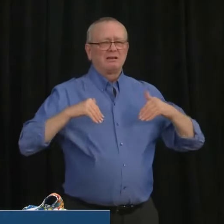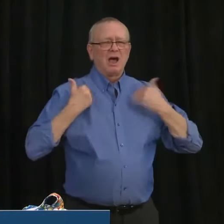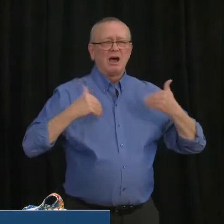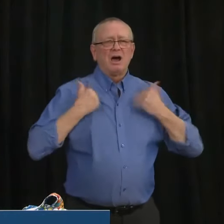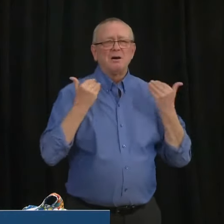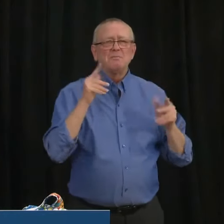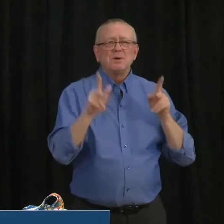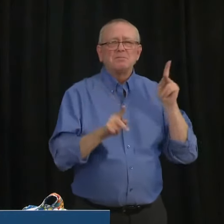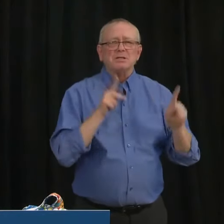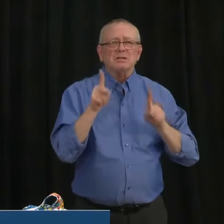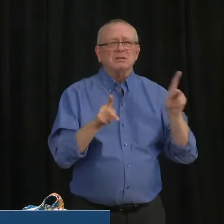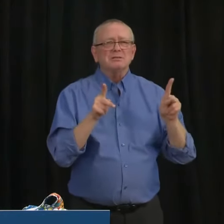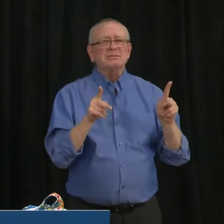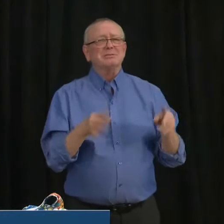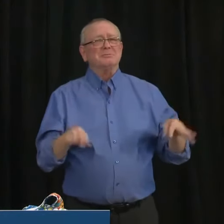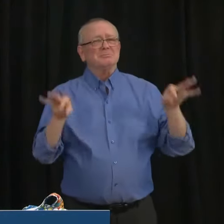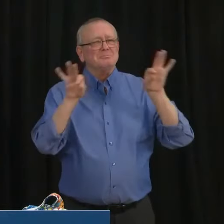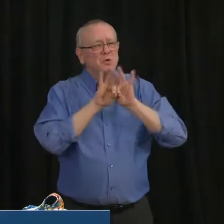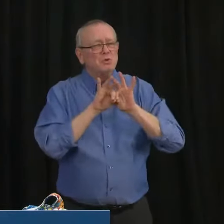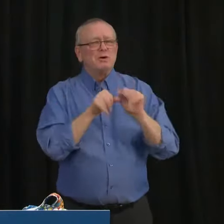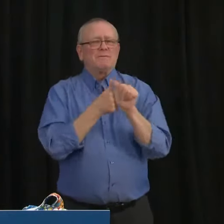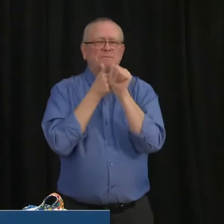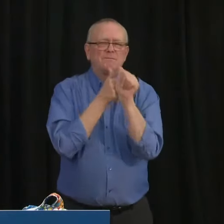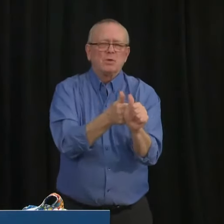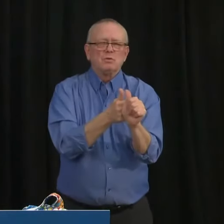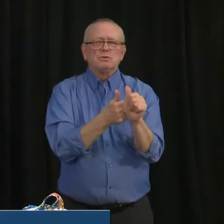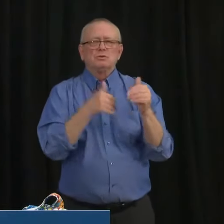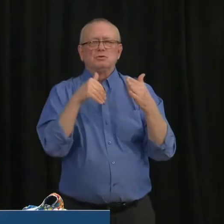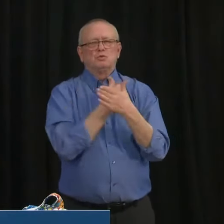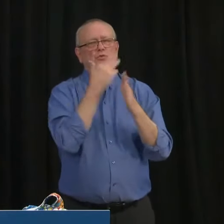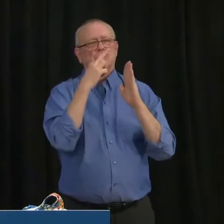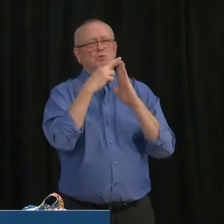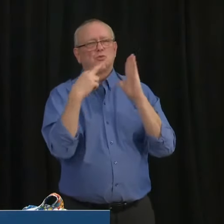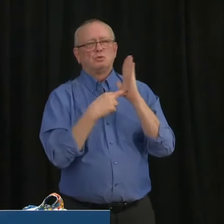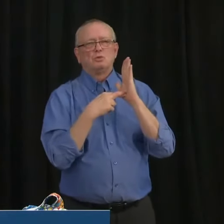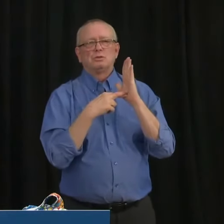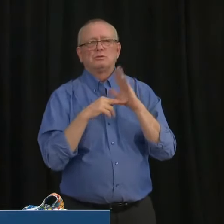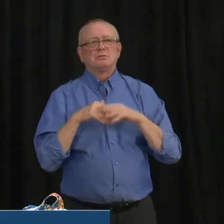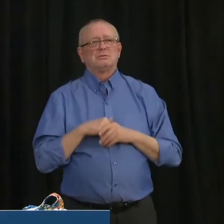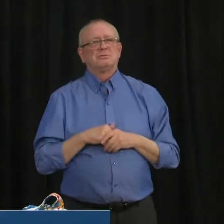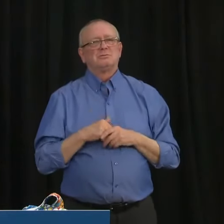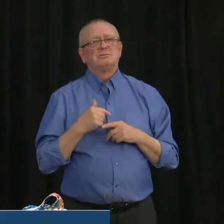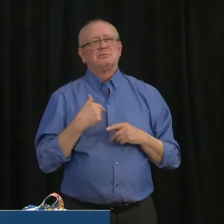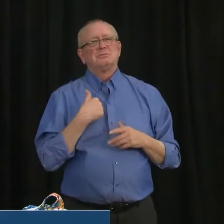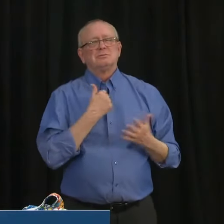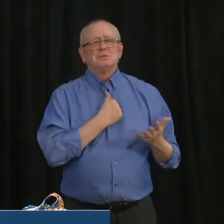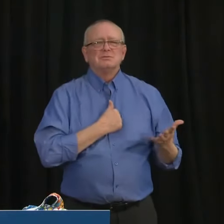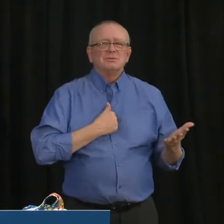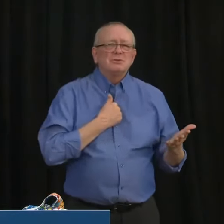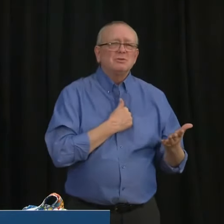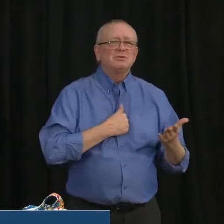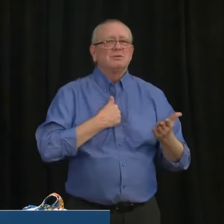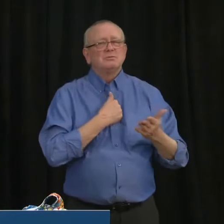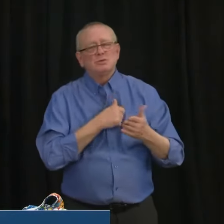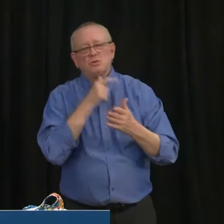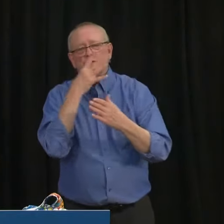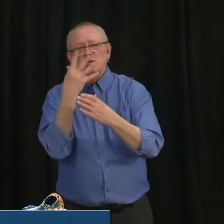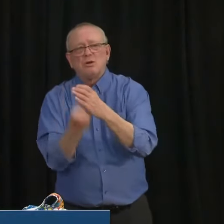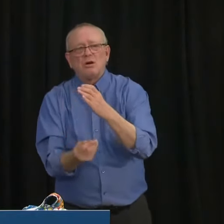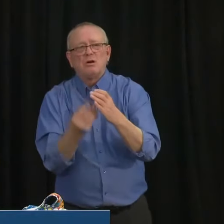today. As always I extend my sympathies to all those who are grieving the loss of a loved one from any cause.